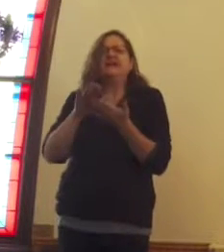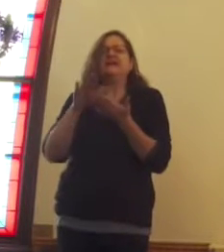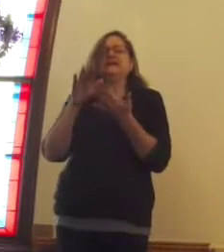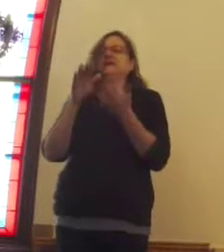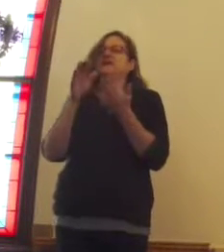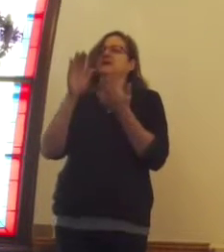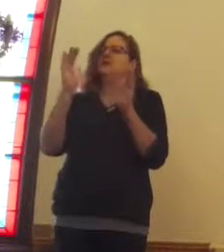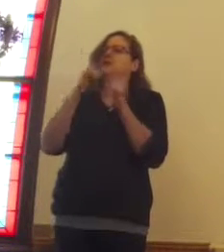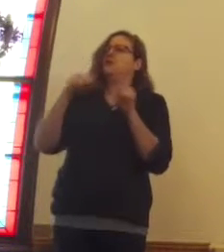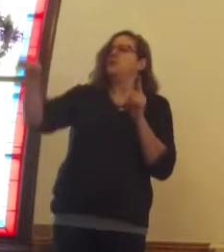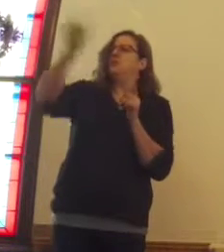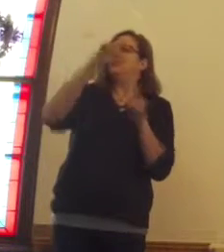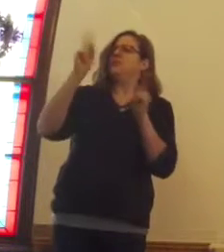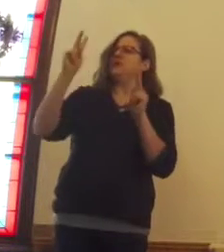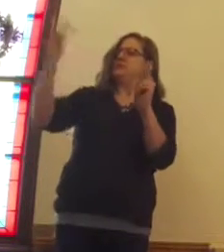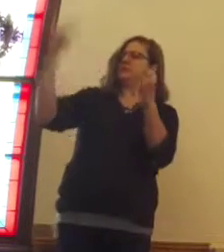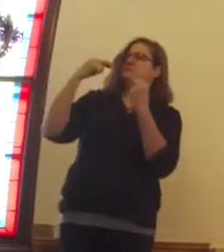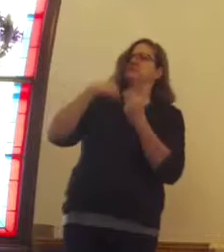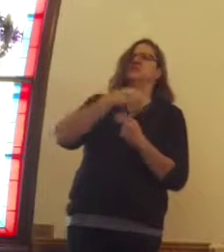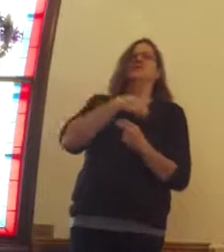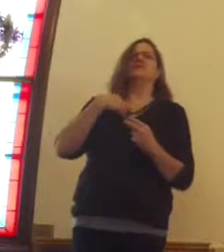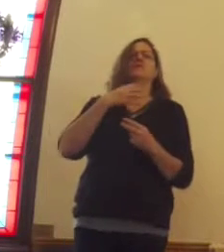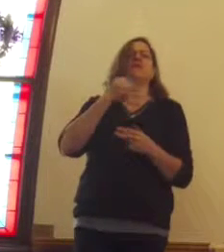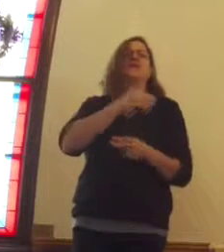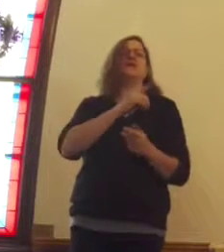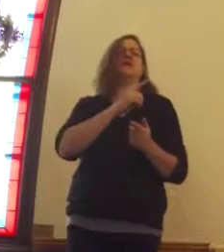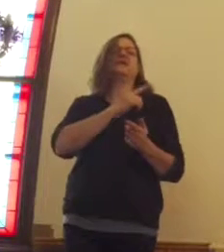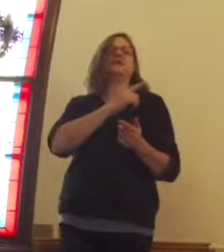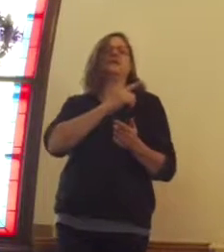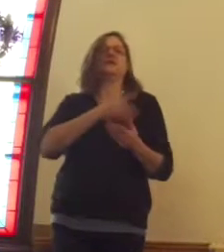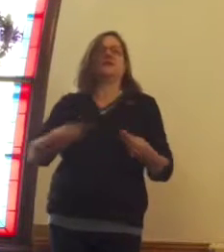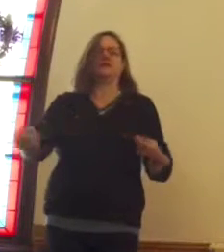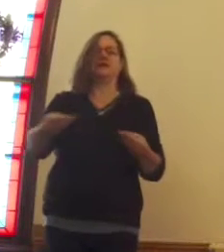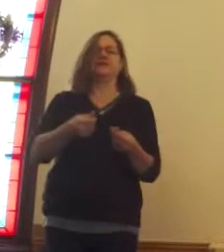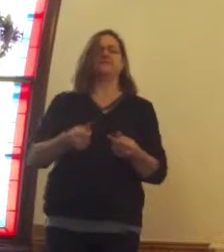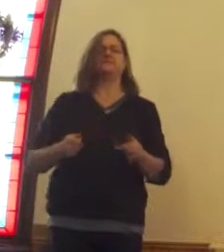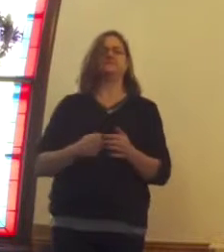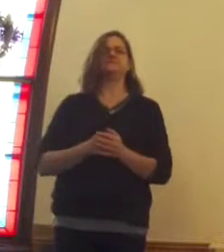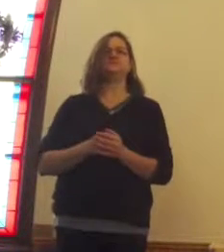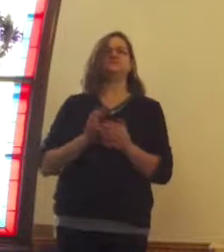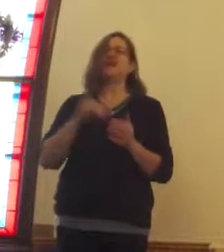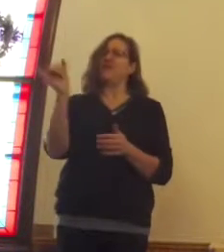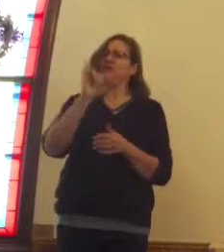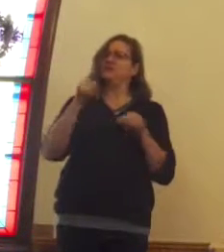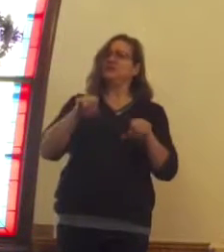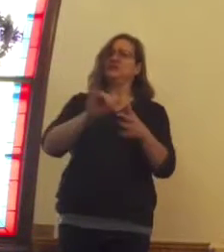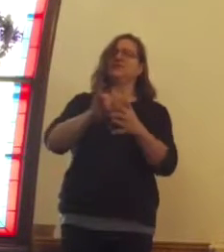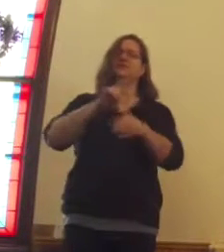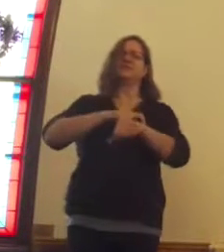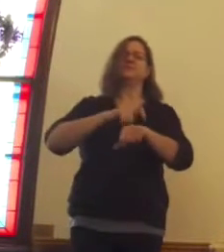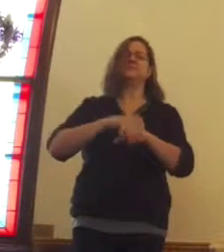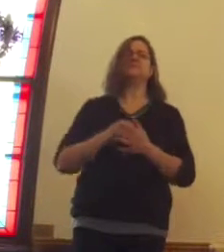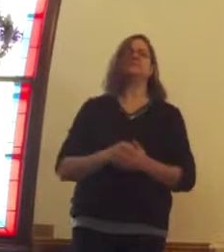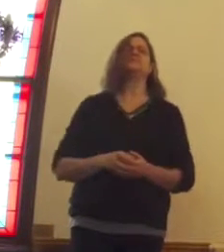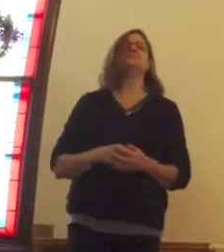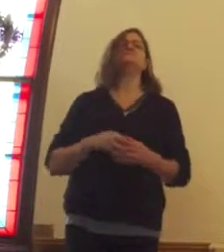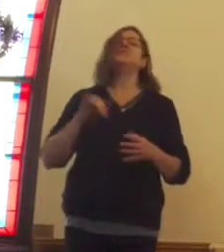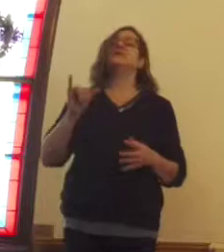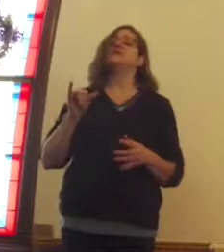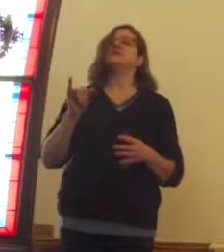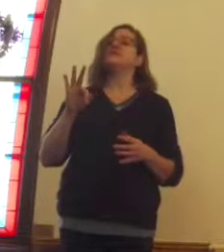eyes of the government and the land. And it was also during that time that if you had